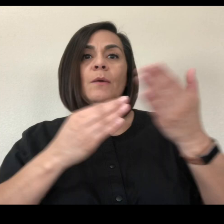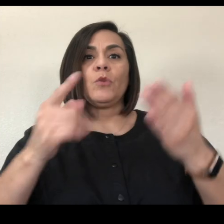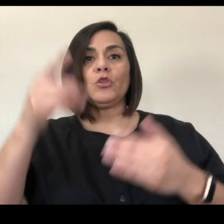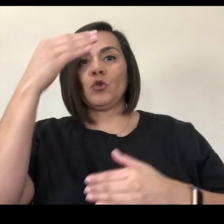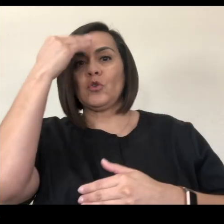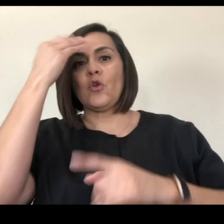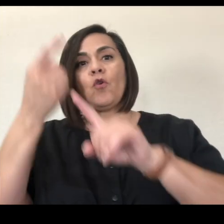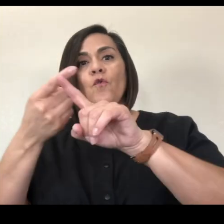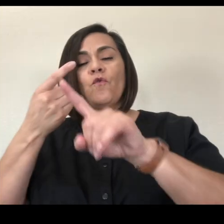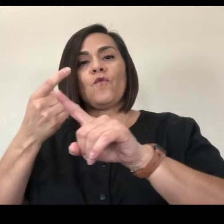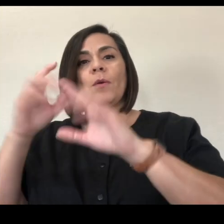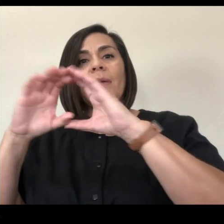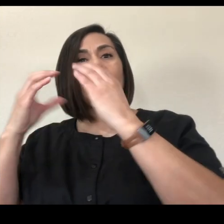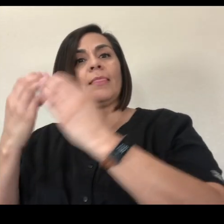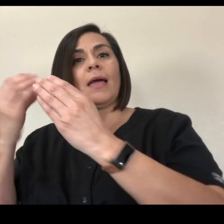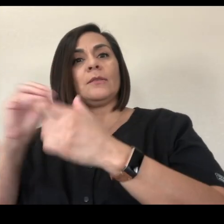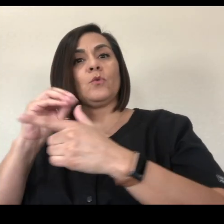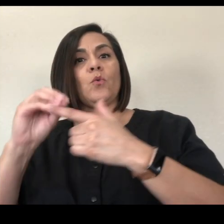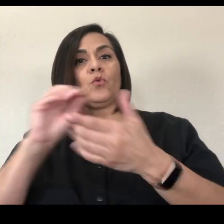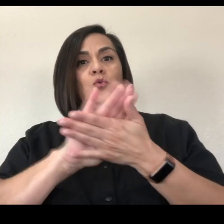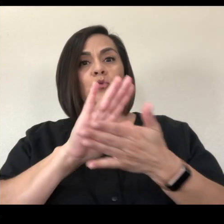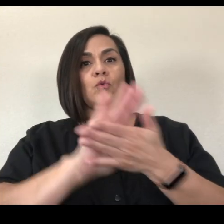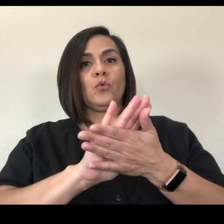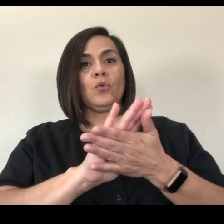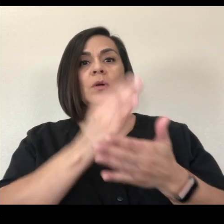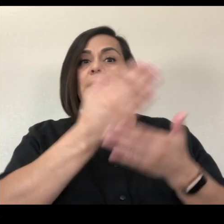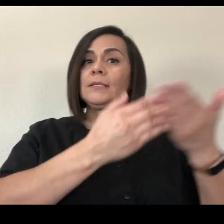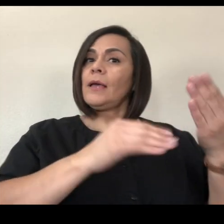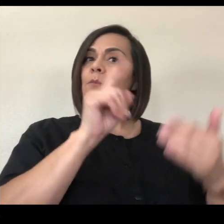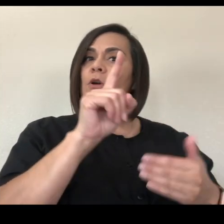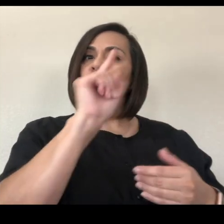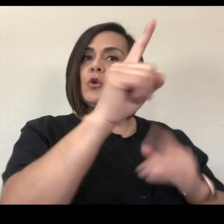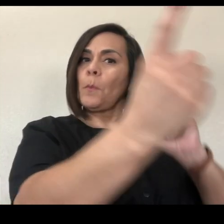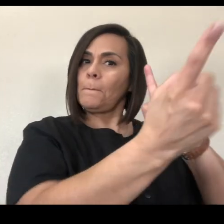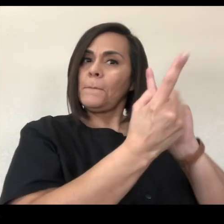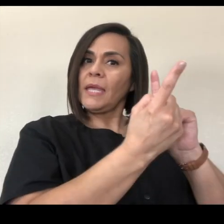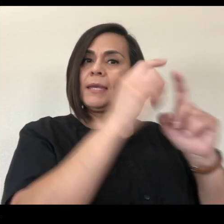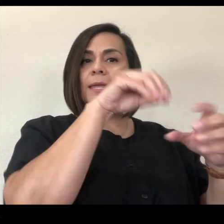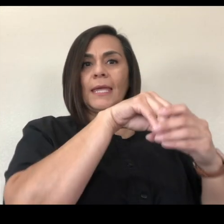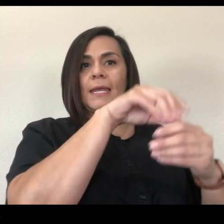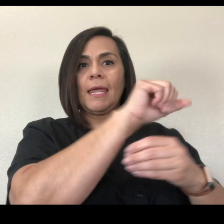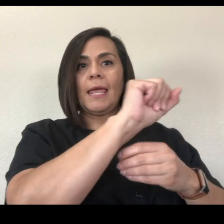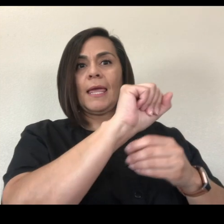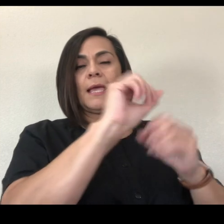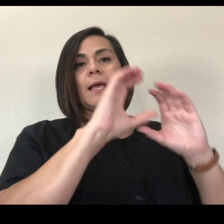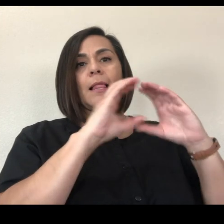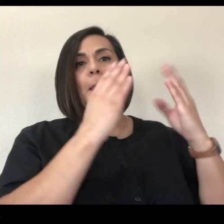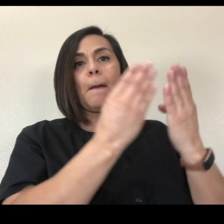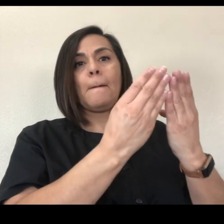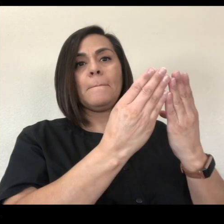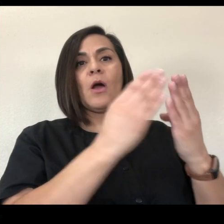school, someone you meet in a club, or a teammate.